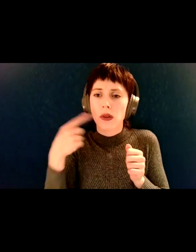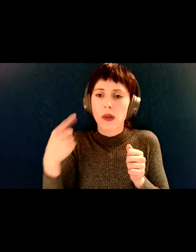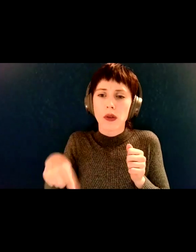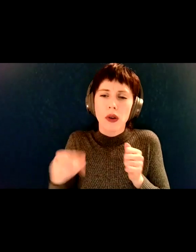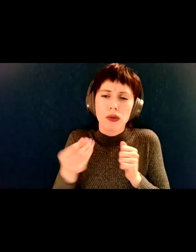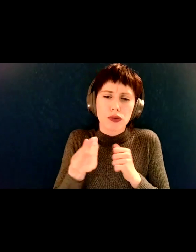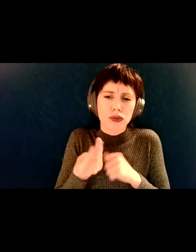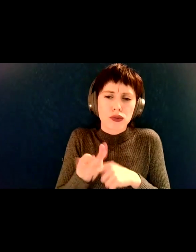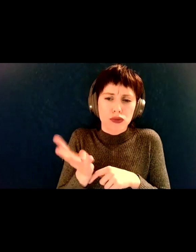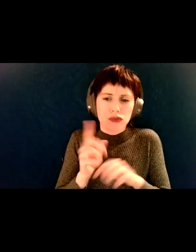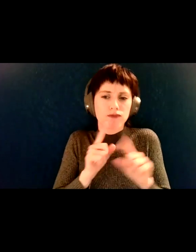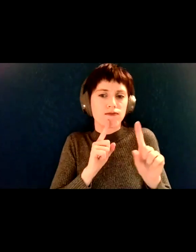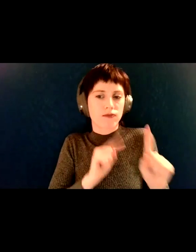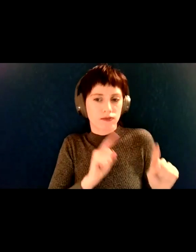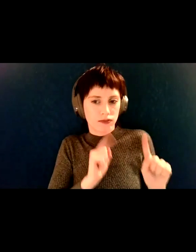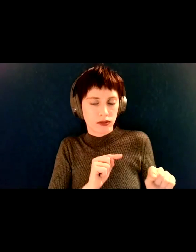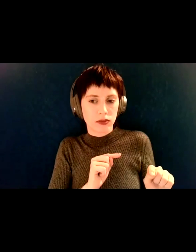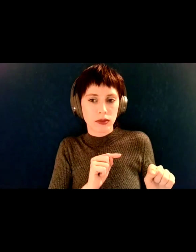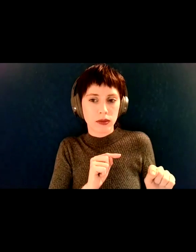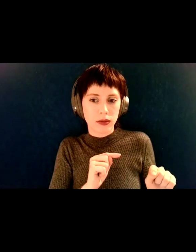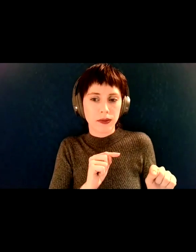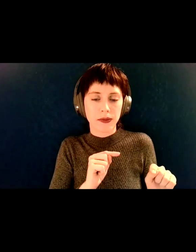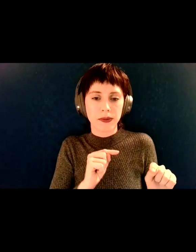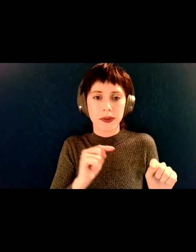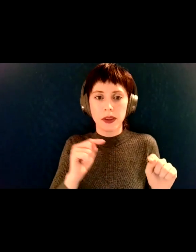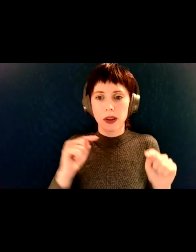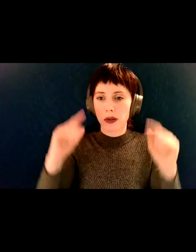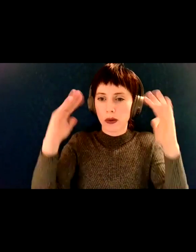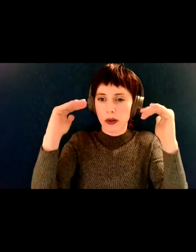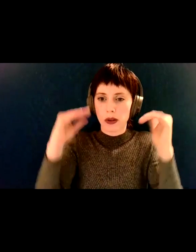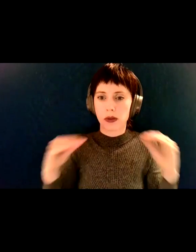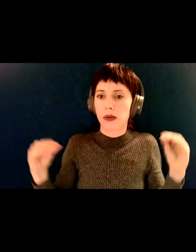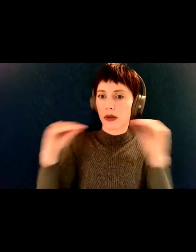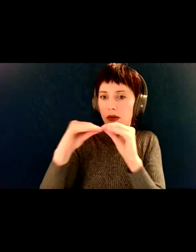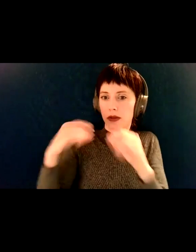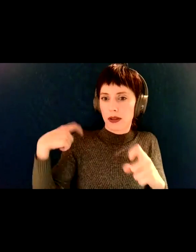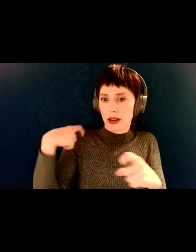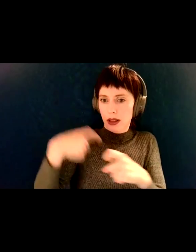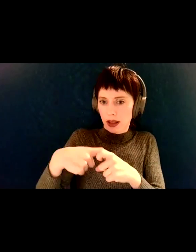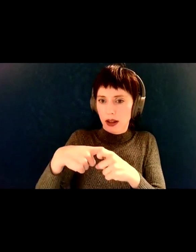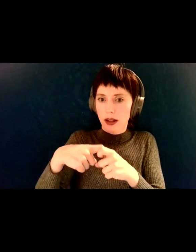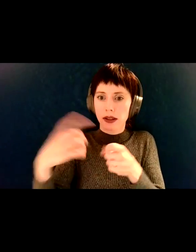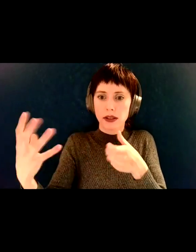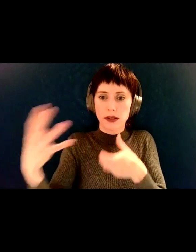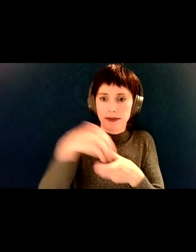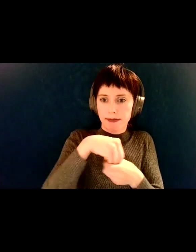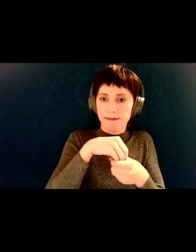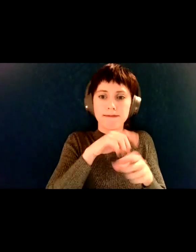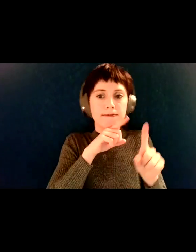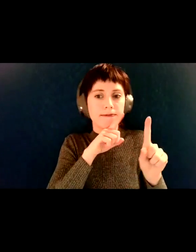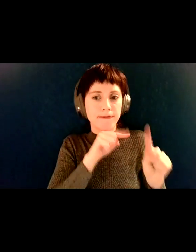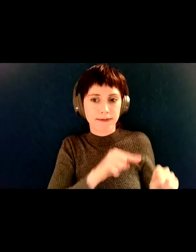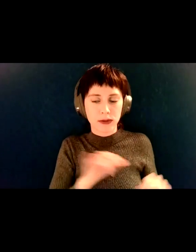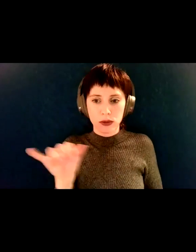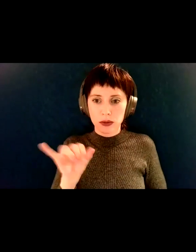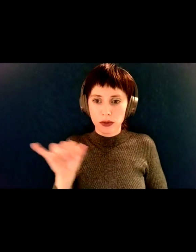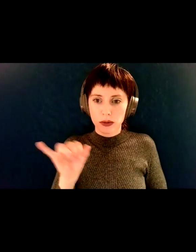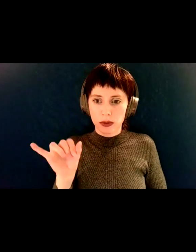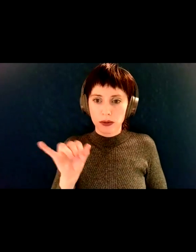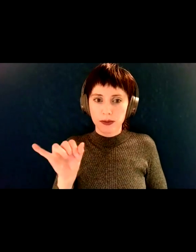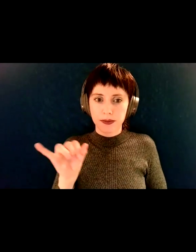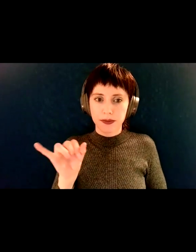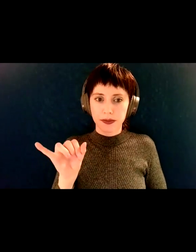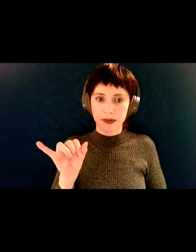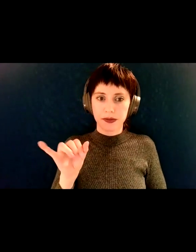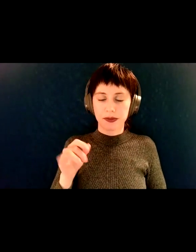Mm-hmm. and we're hoping to see more Spanish speakers. Mm-hmm. Um, and what, and, and while we're recording